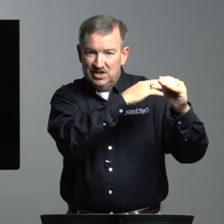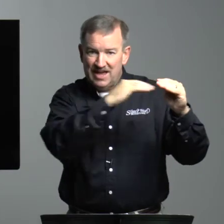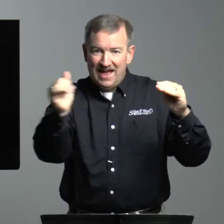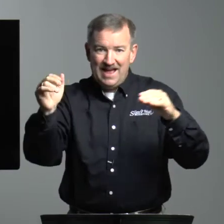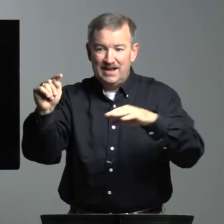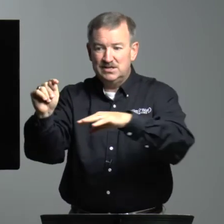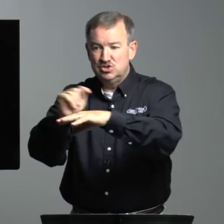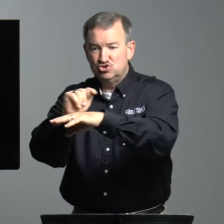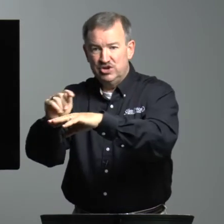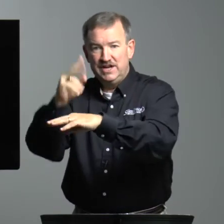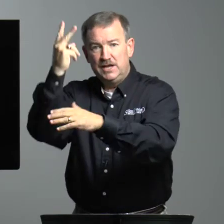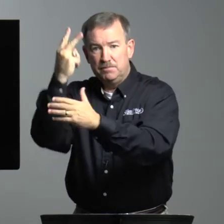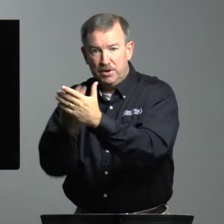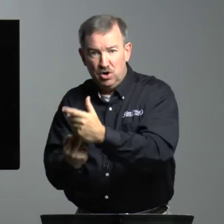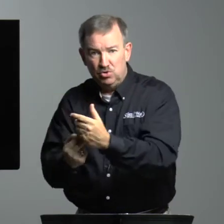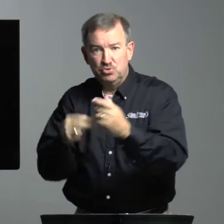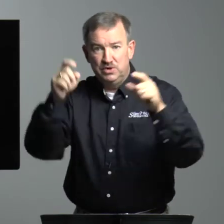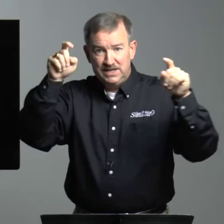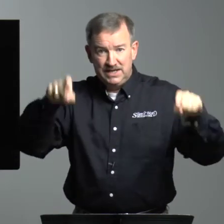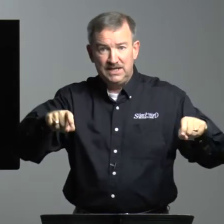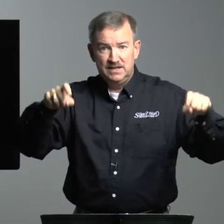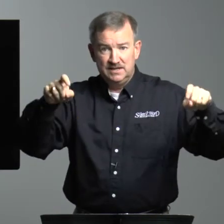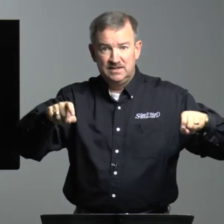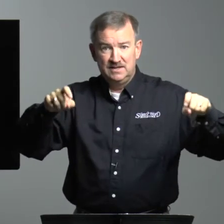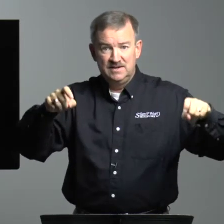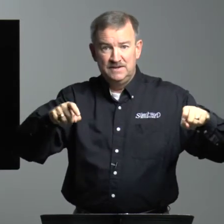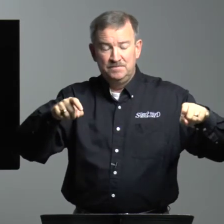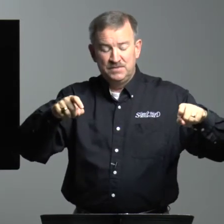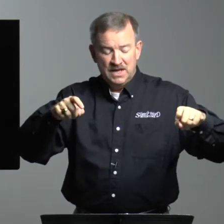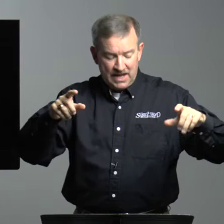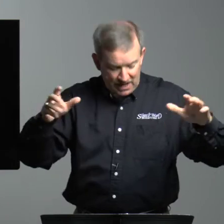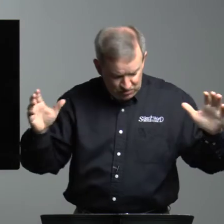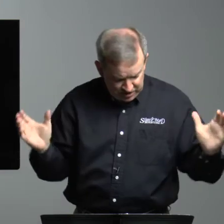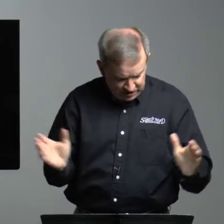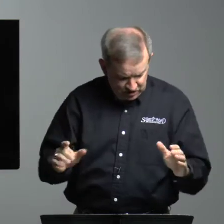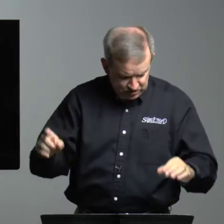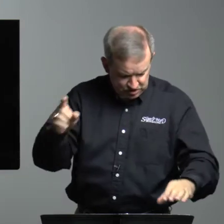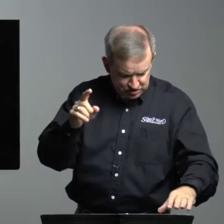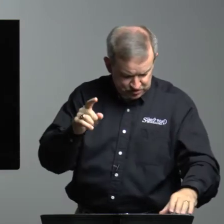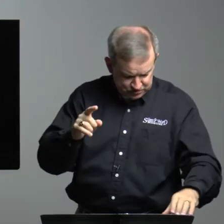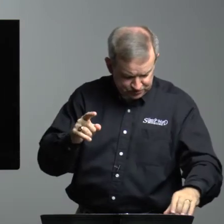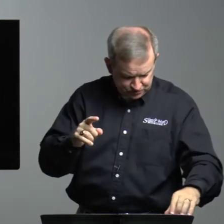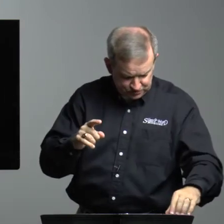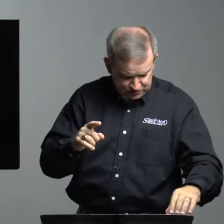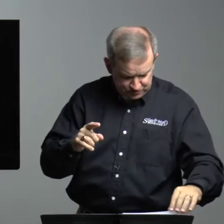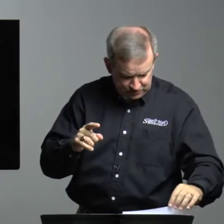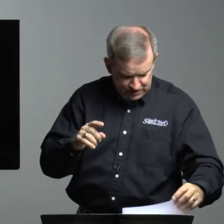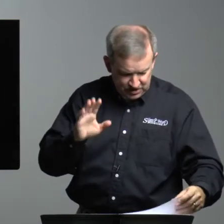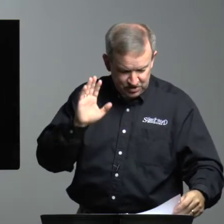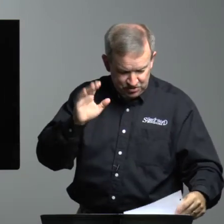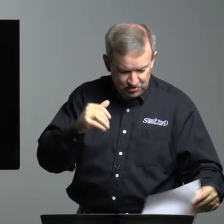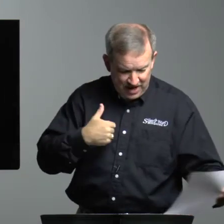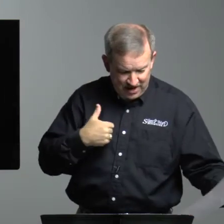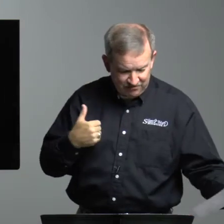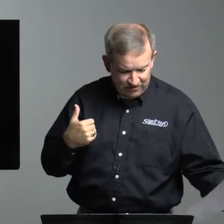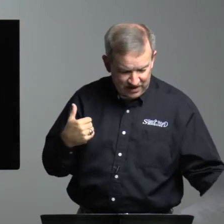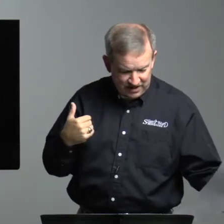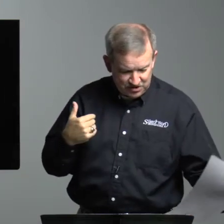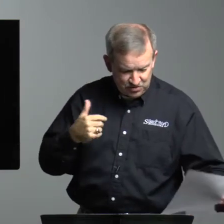and training both. We need. And I want to encourage you. You have you